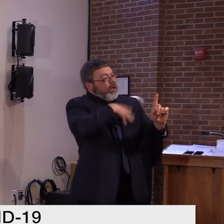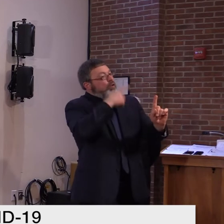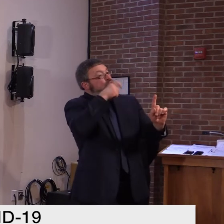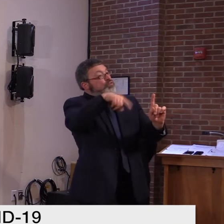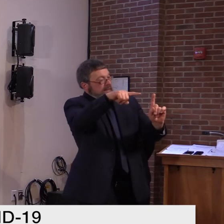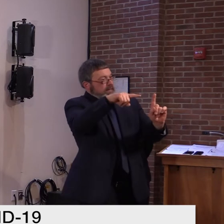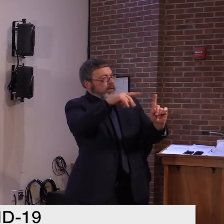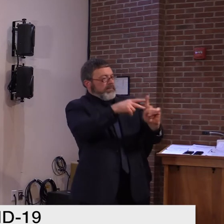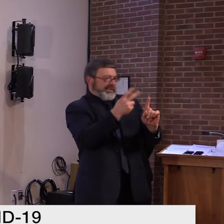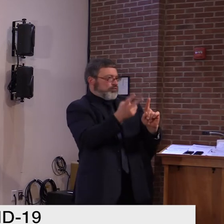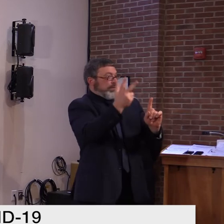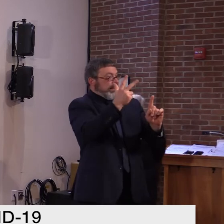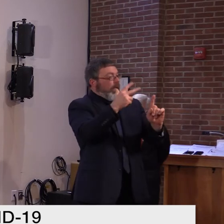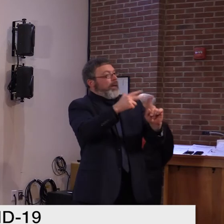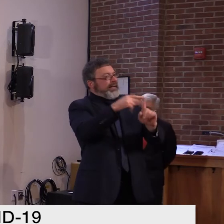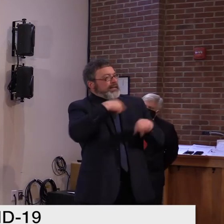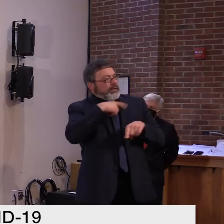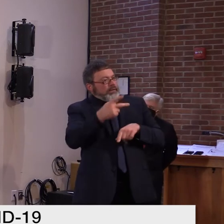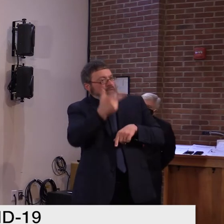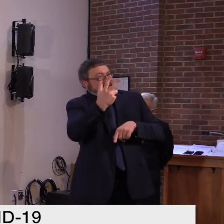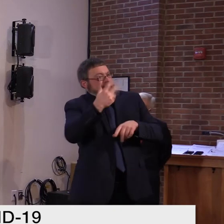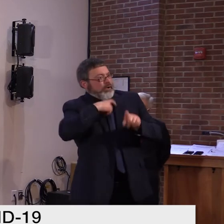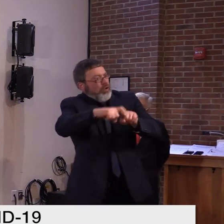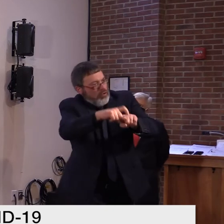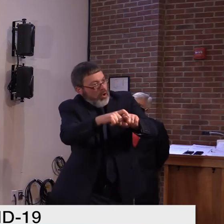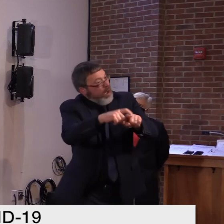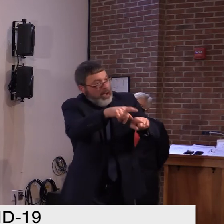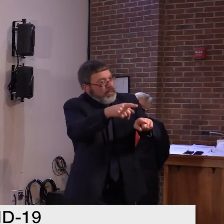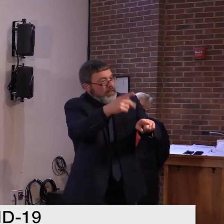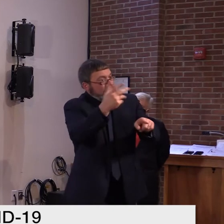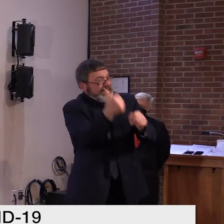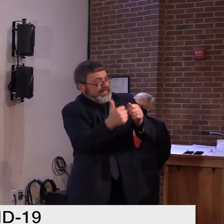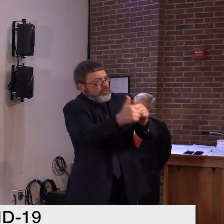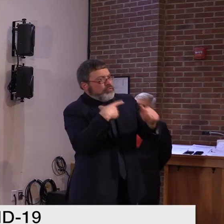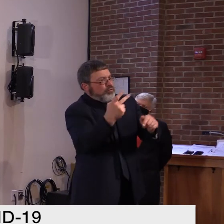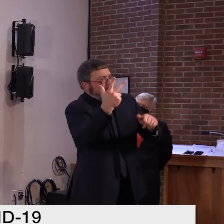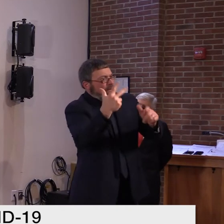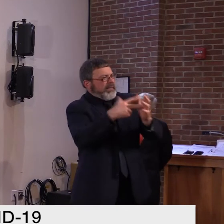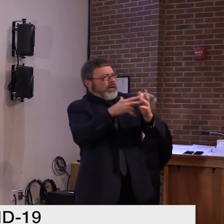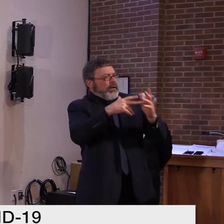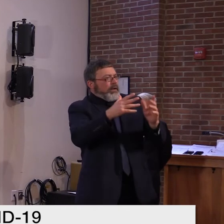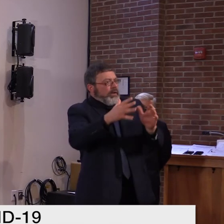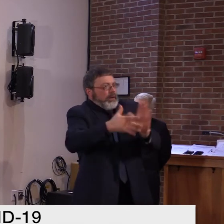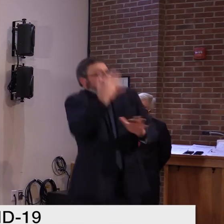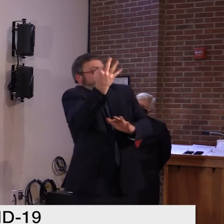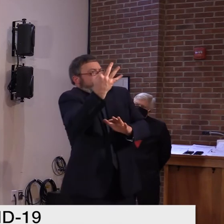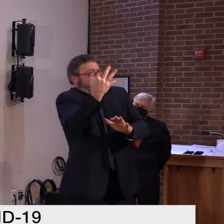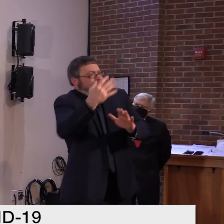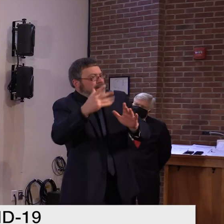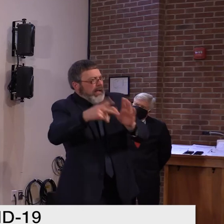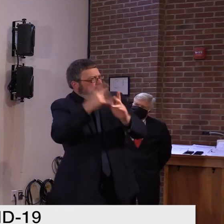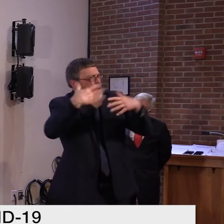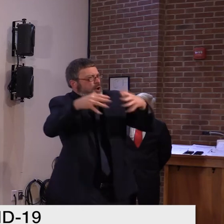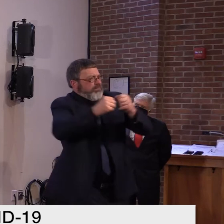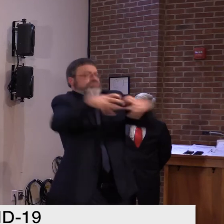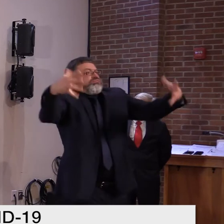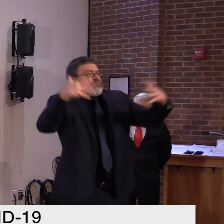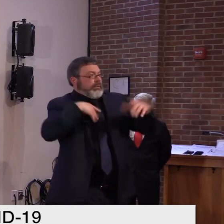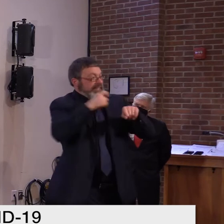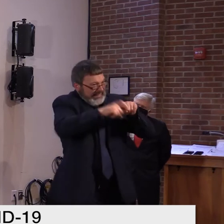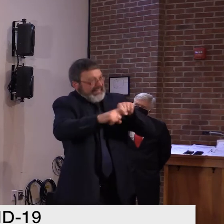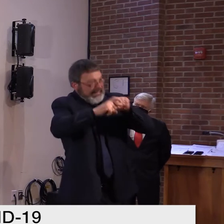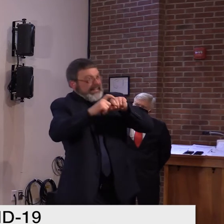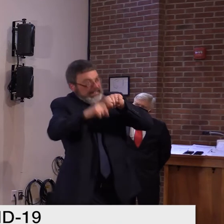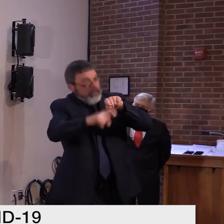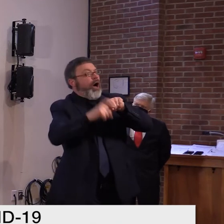of how much work that's going to be for an individual contact tracer. That's why, um, we've activated,